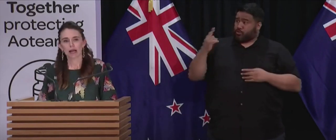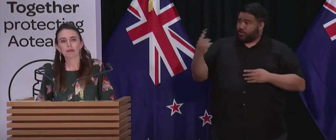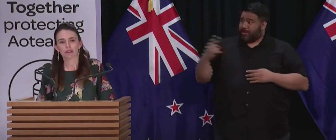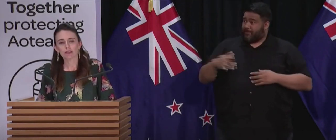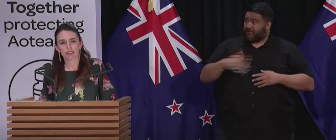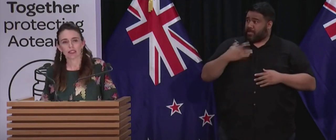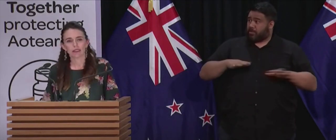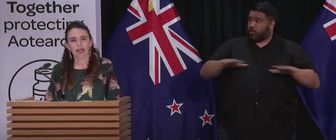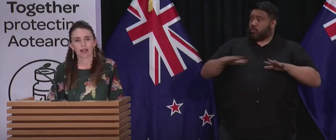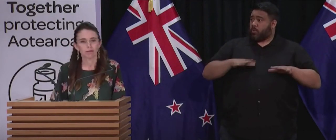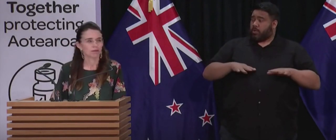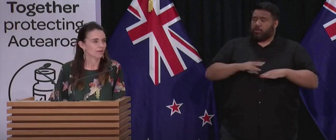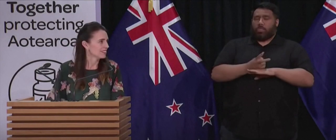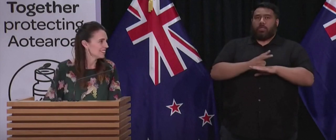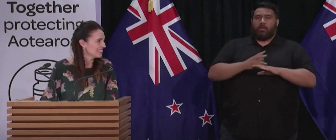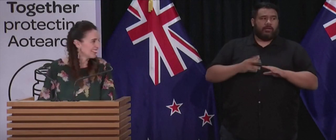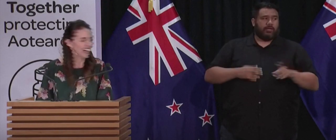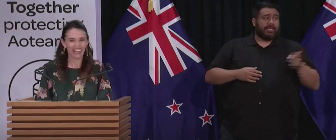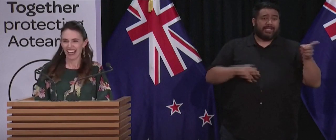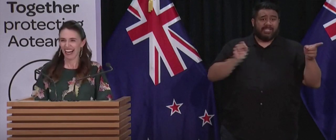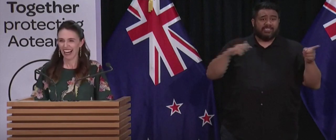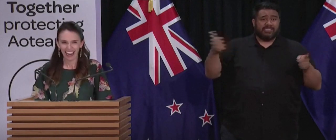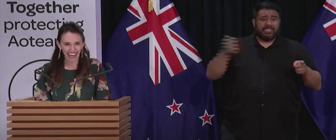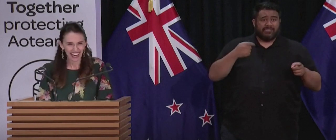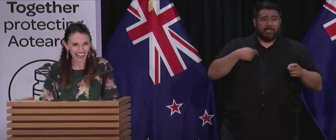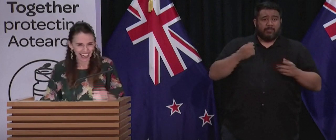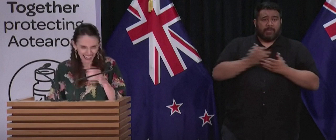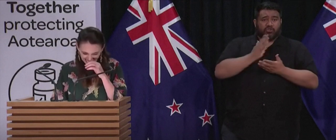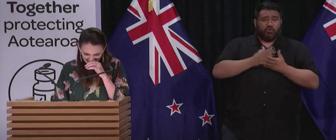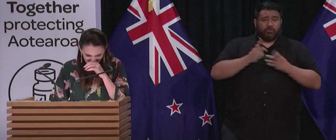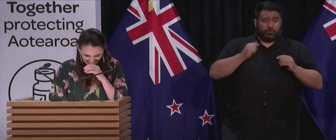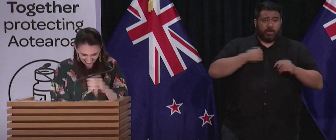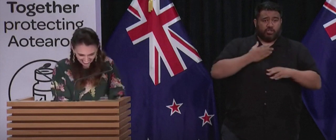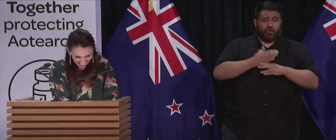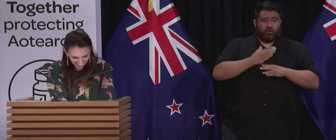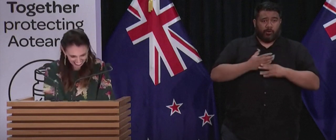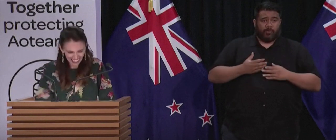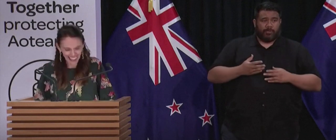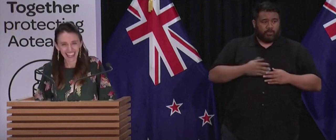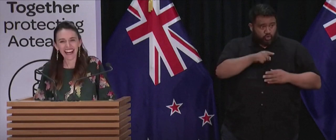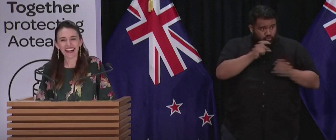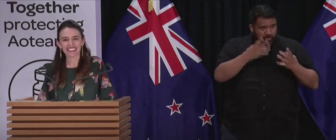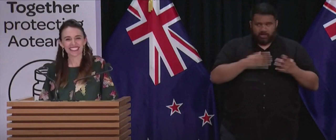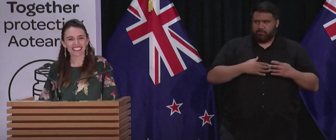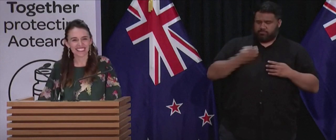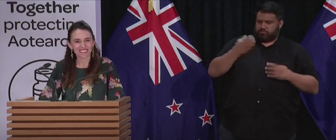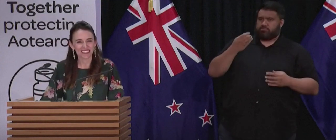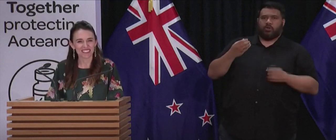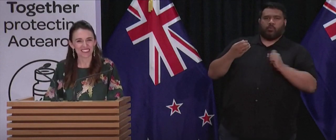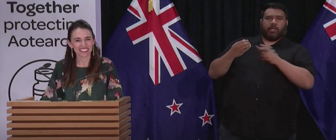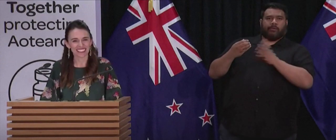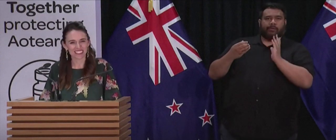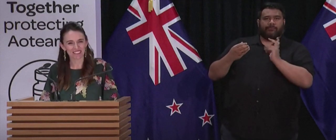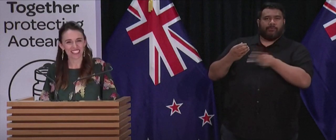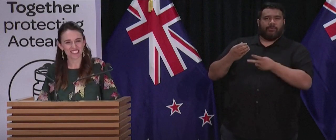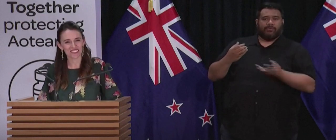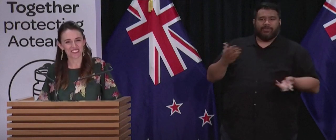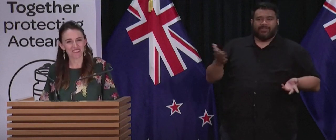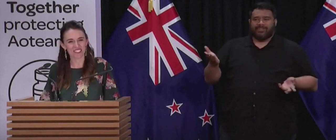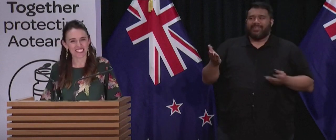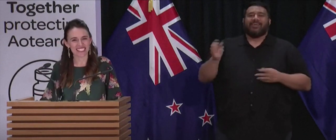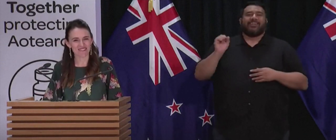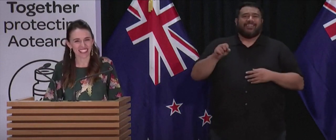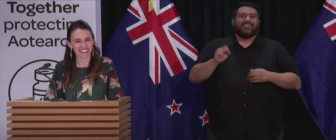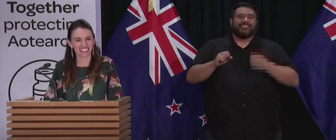yeah, absolutely. She sent me a text message to make sure I was going to be doing my job. I checked in with the Minister for